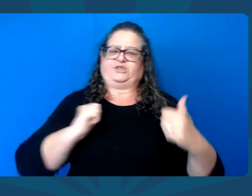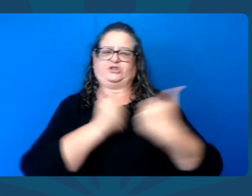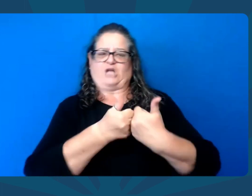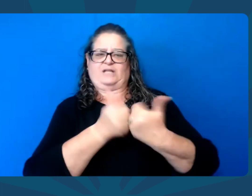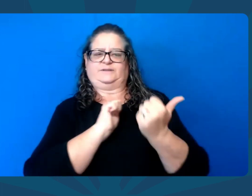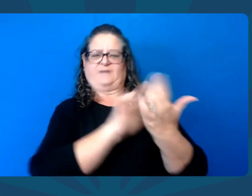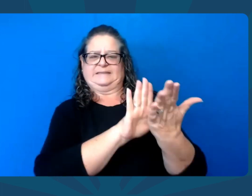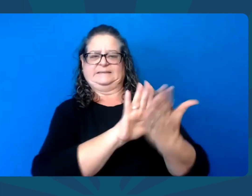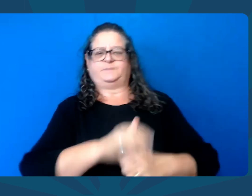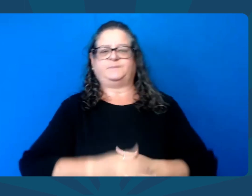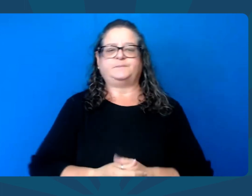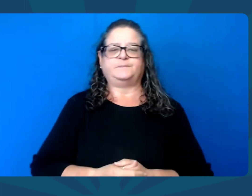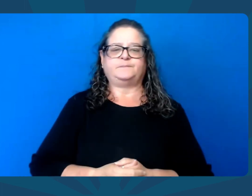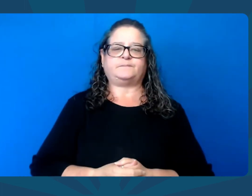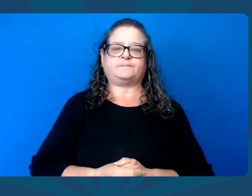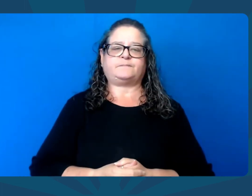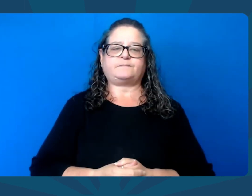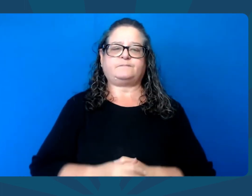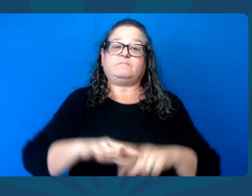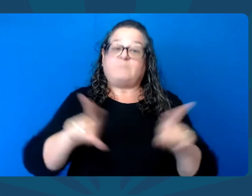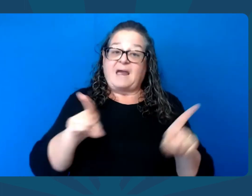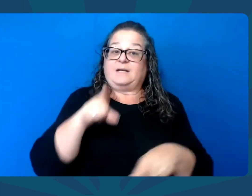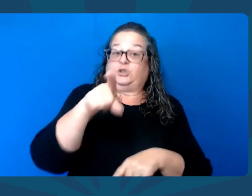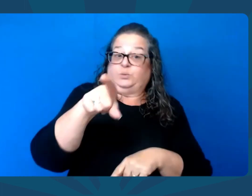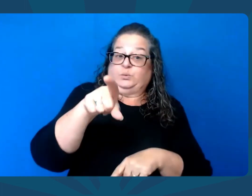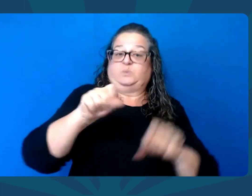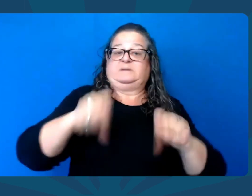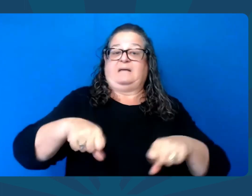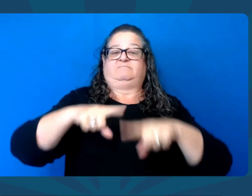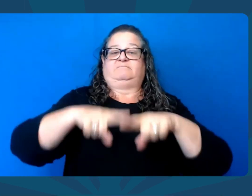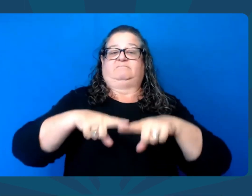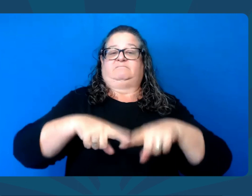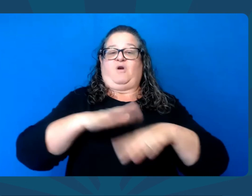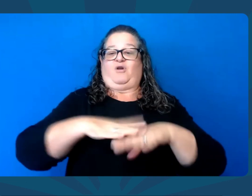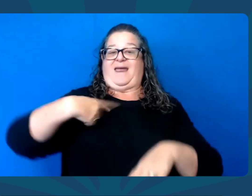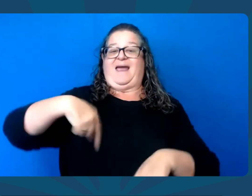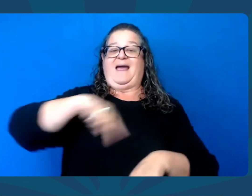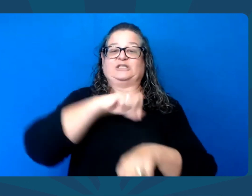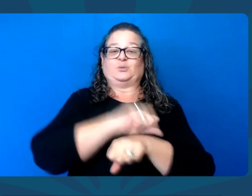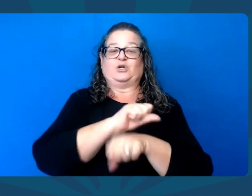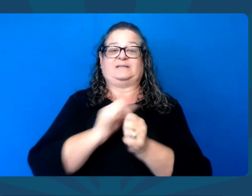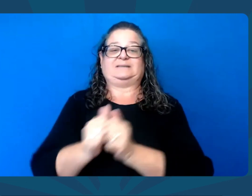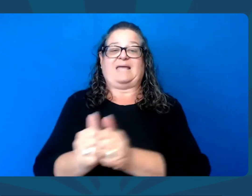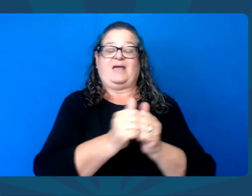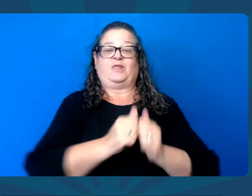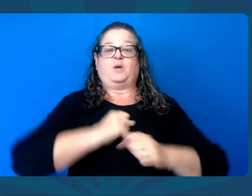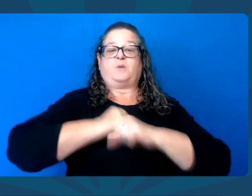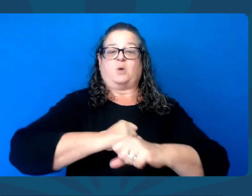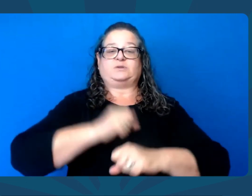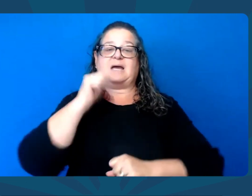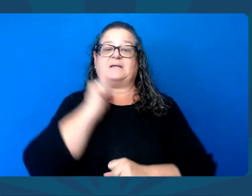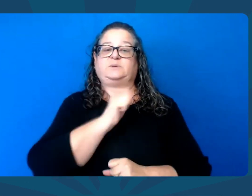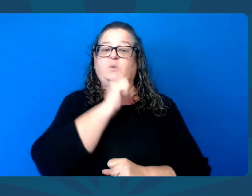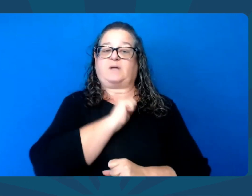This battle is not for the faint of heart. But, you can count on